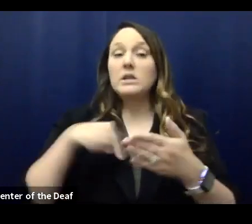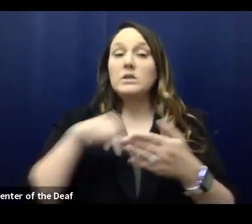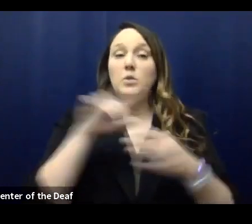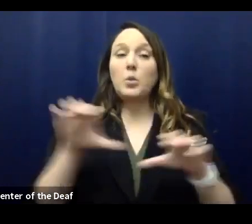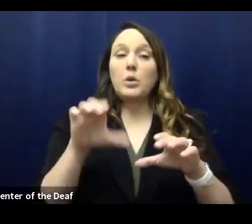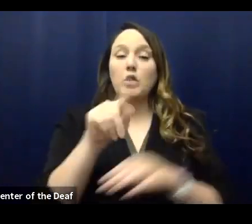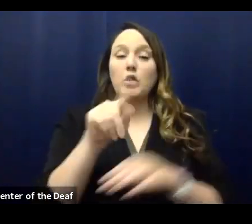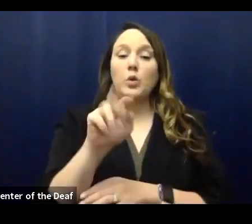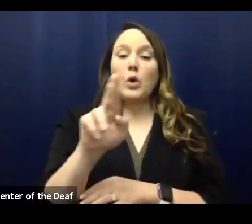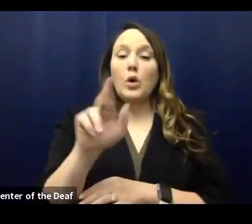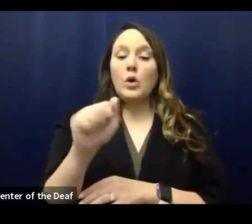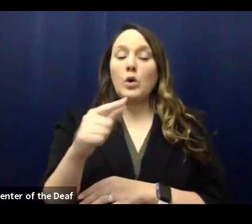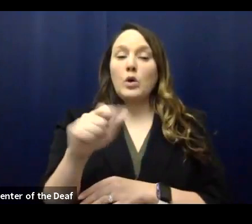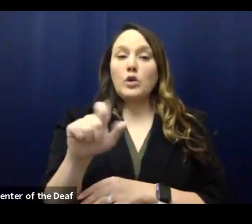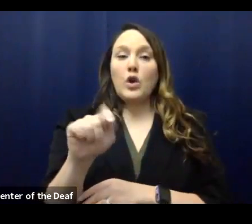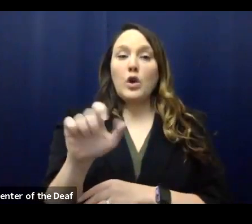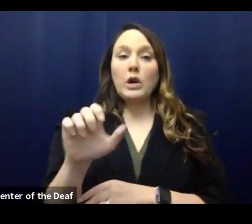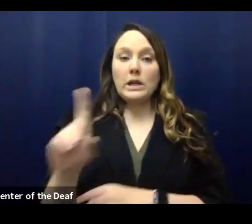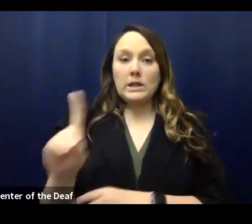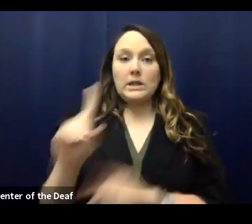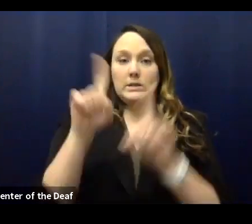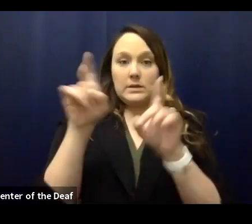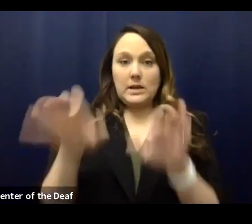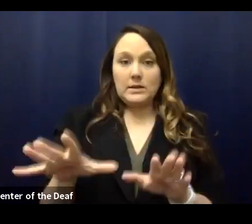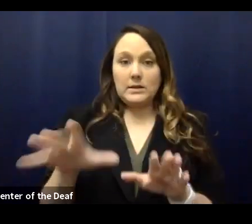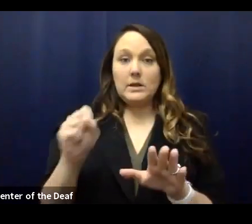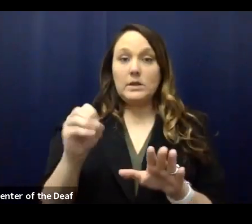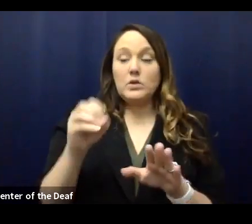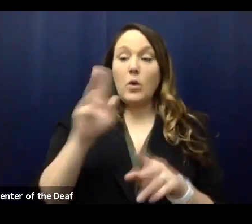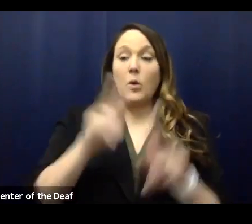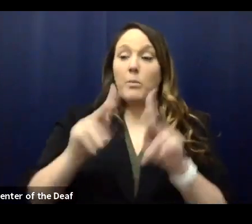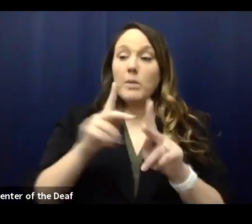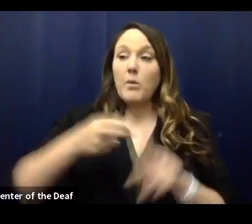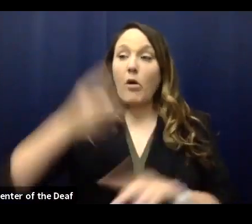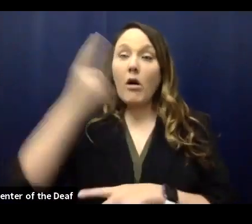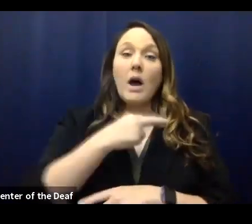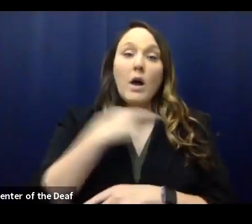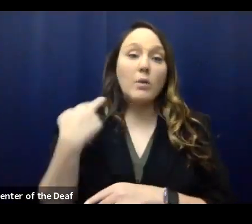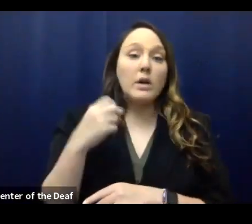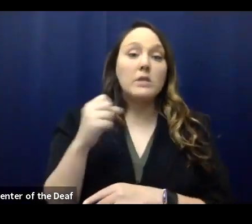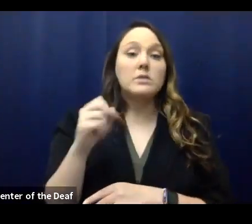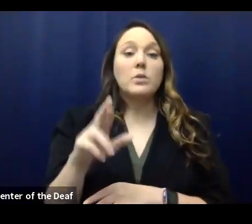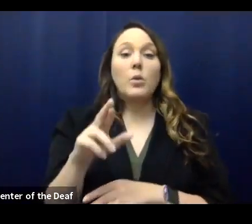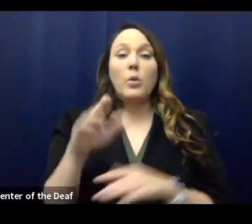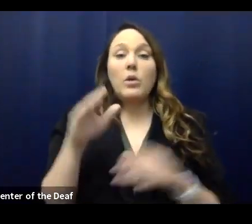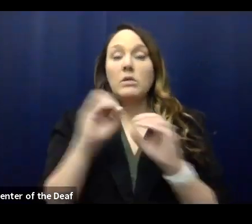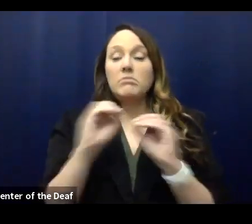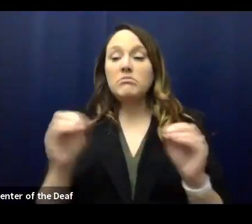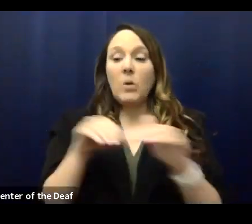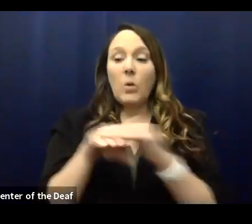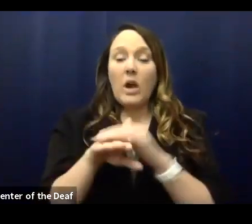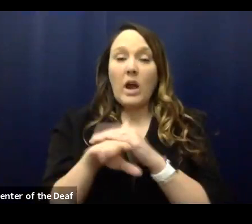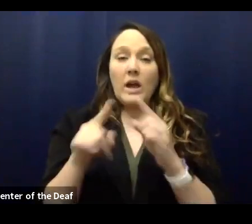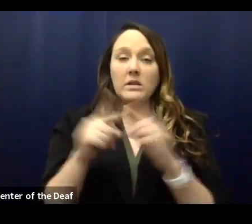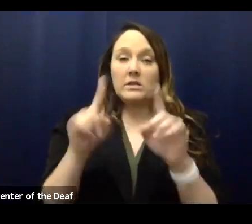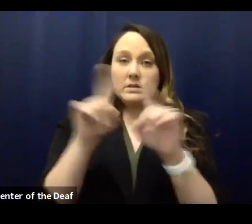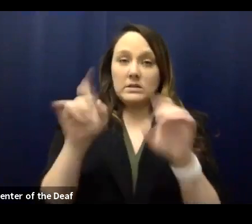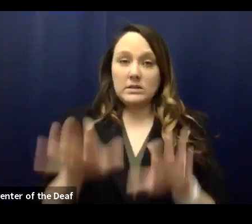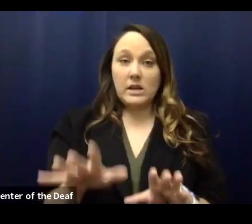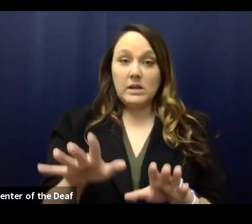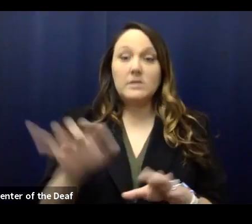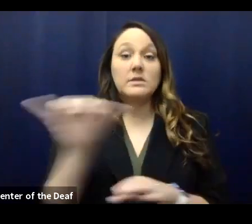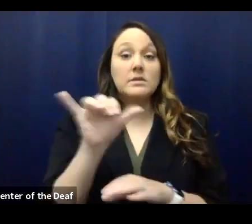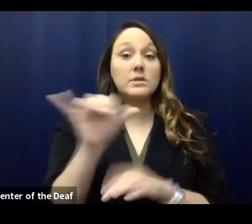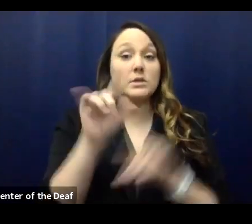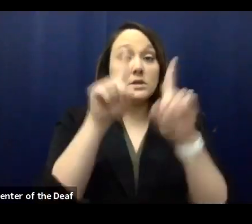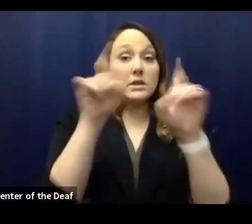testing in order to reach folks who are considered high risk or may have less access to testing. Just like testing